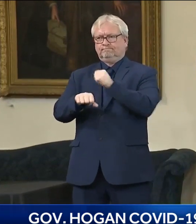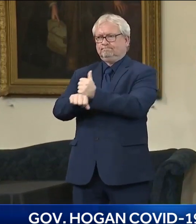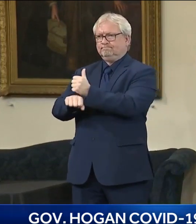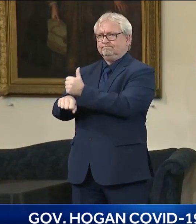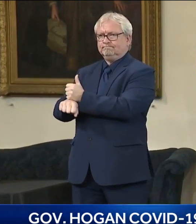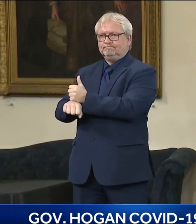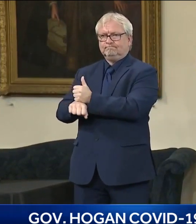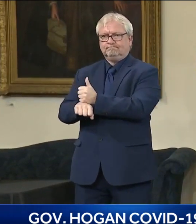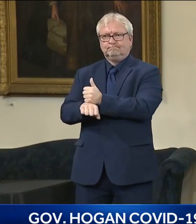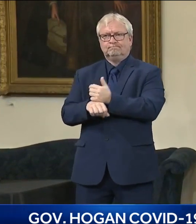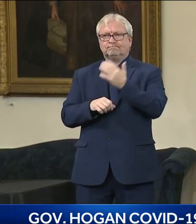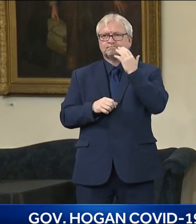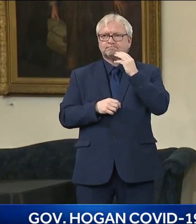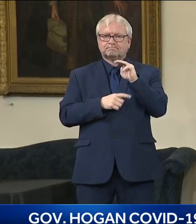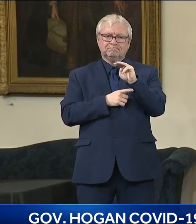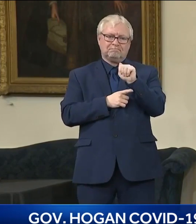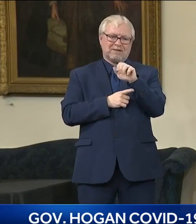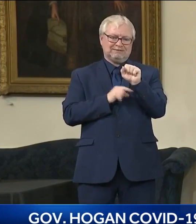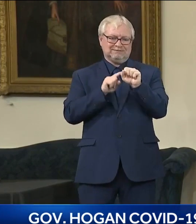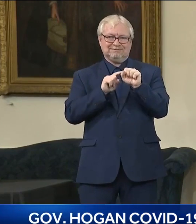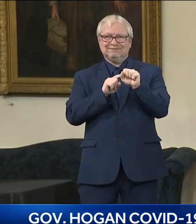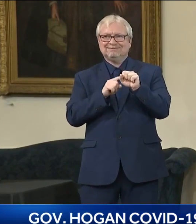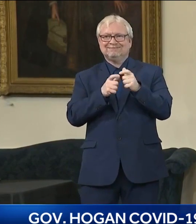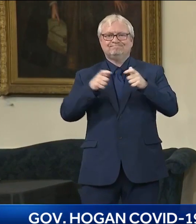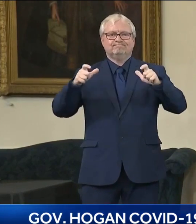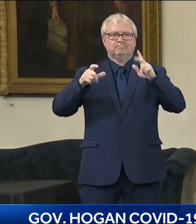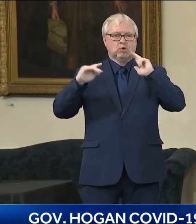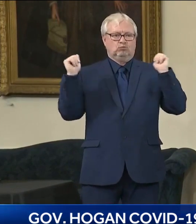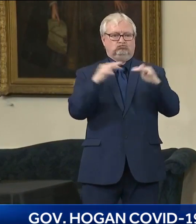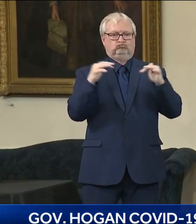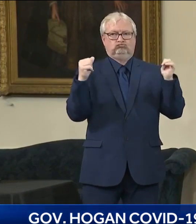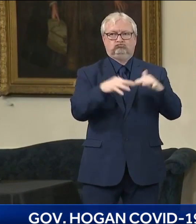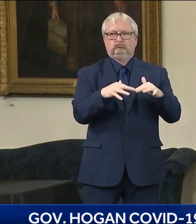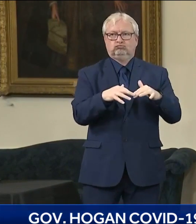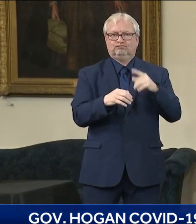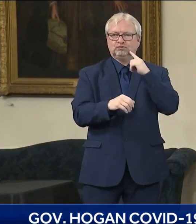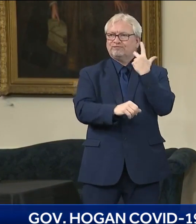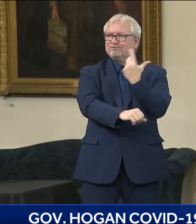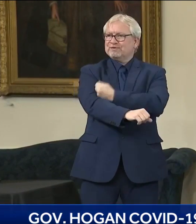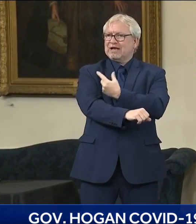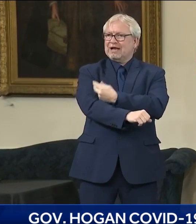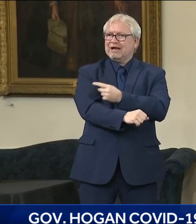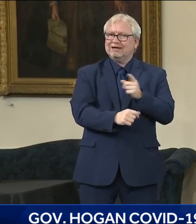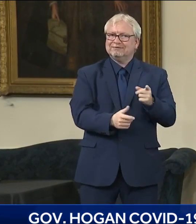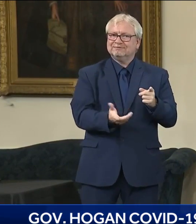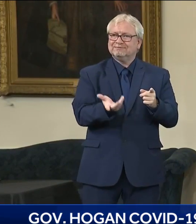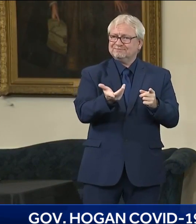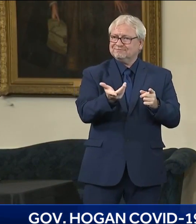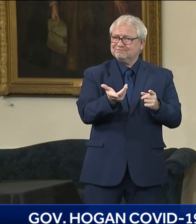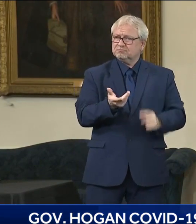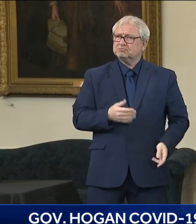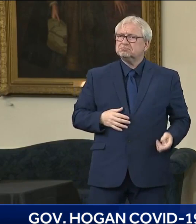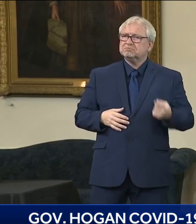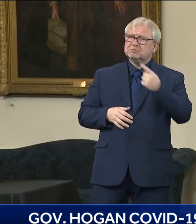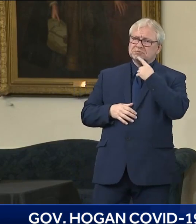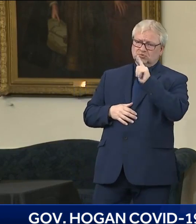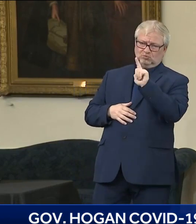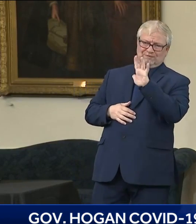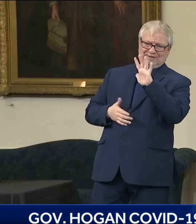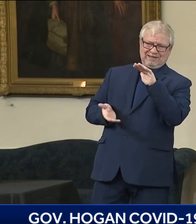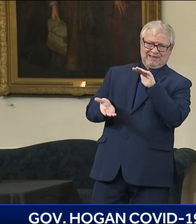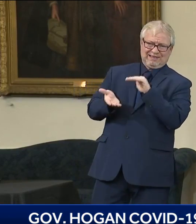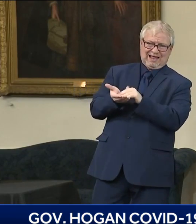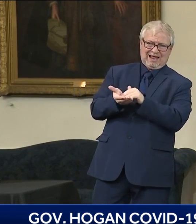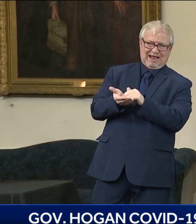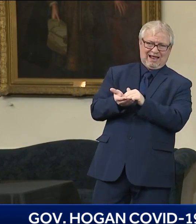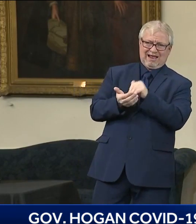mentioned yesterday that during the Maryland City local site work group session, 25,000 did not come from the country. So